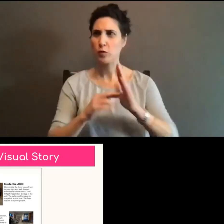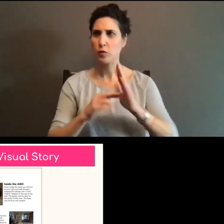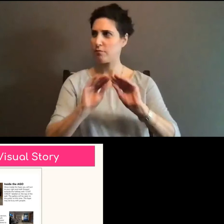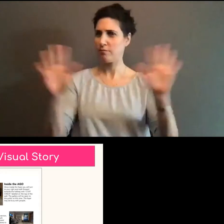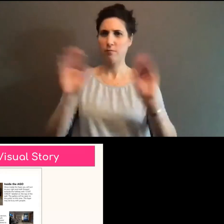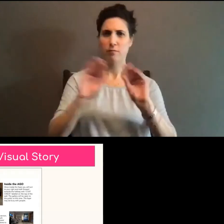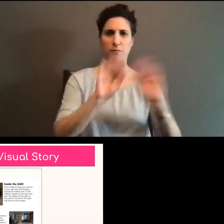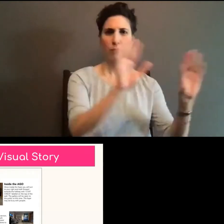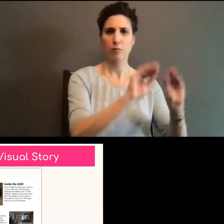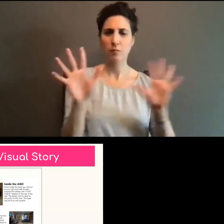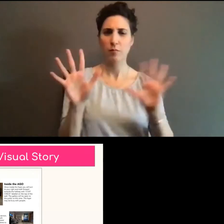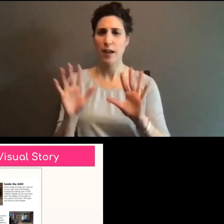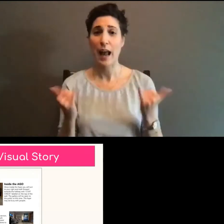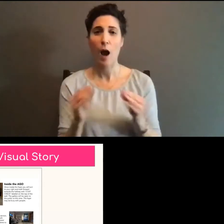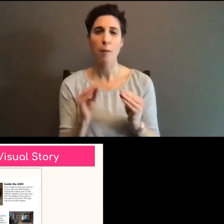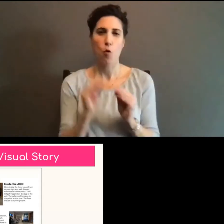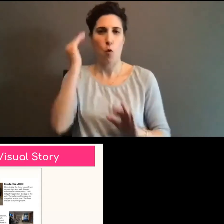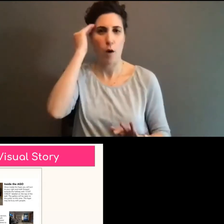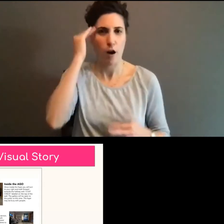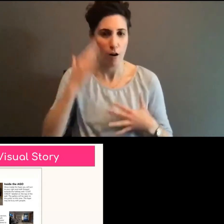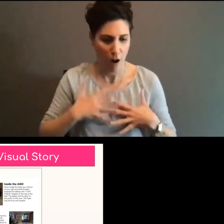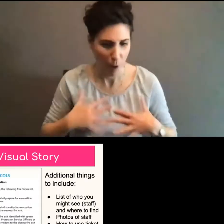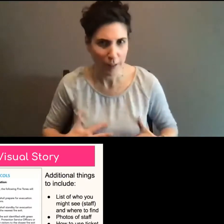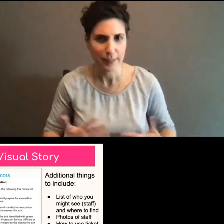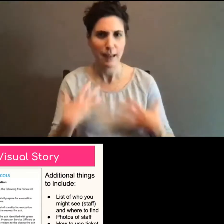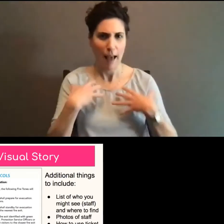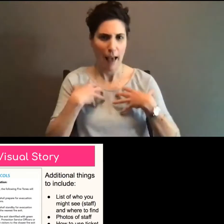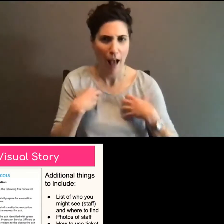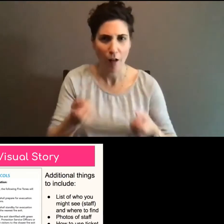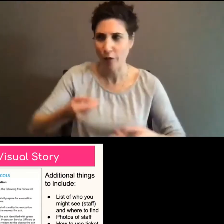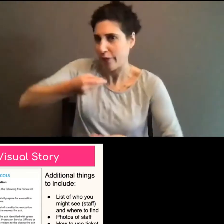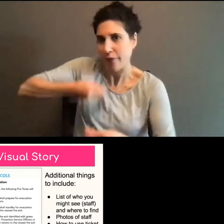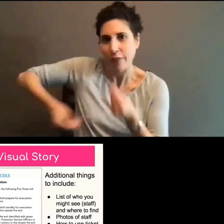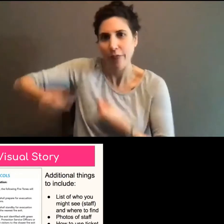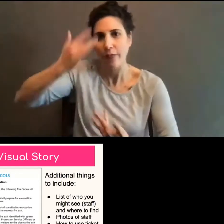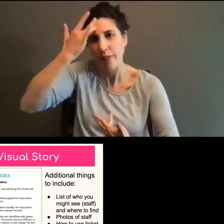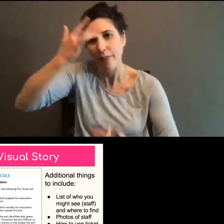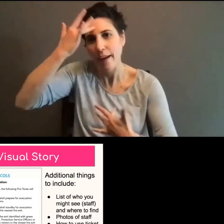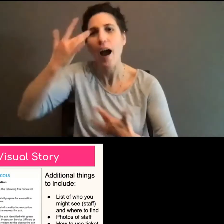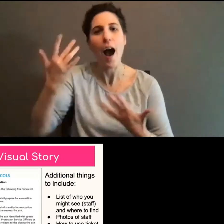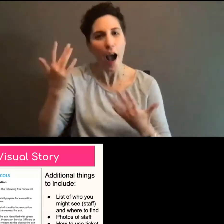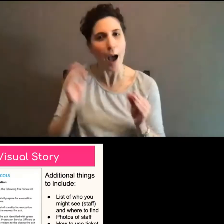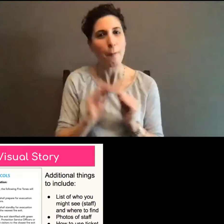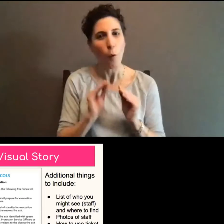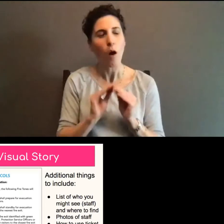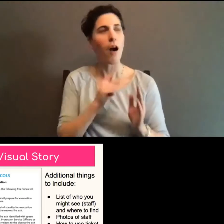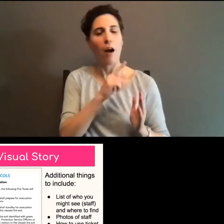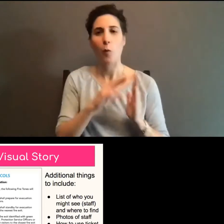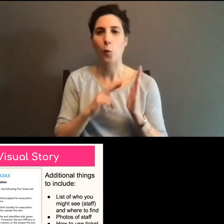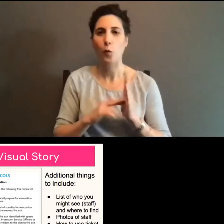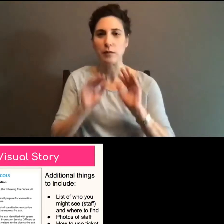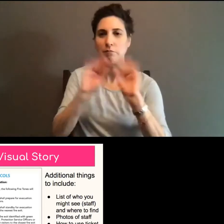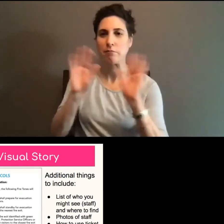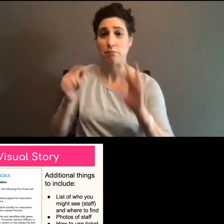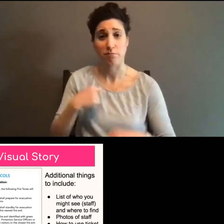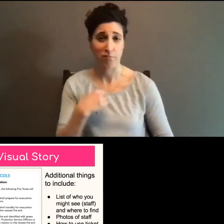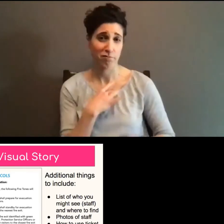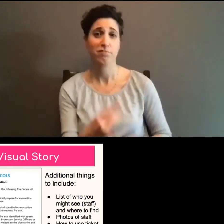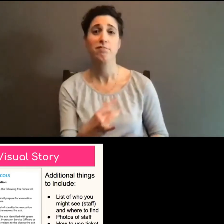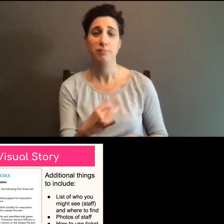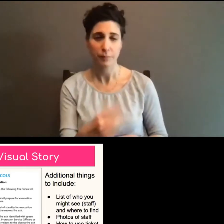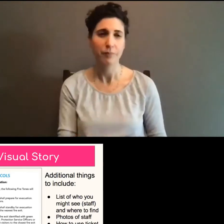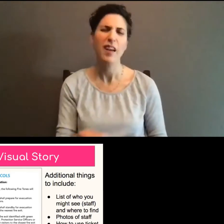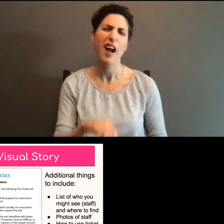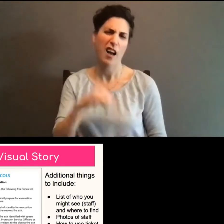and how our bodies impact one another. So I'm just showing you another example of what these, uh, these